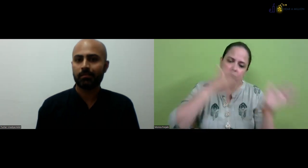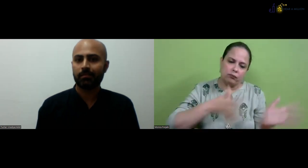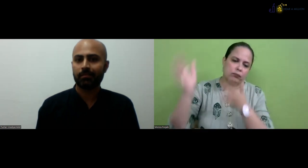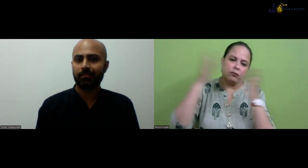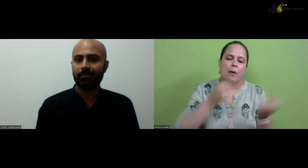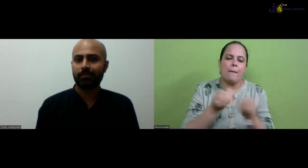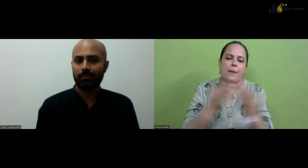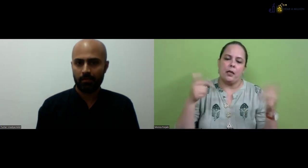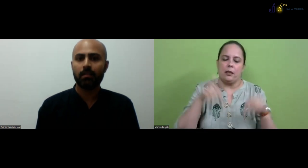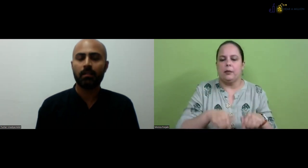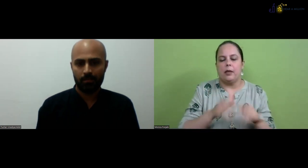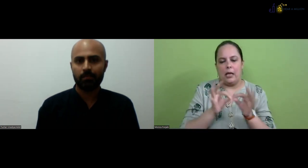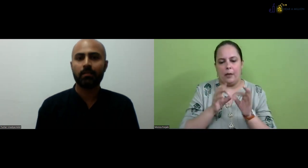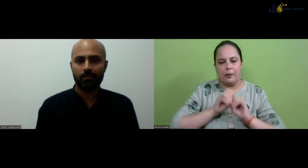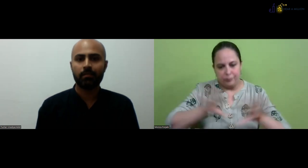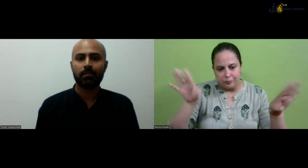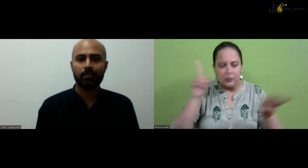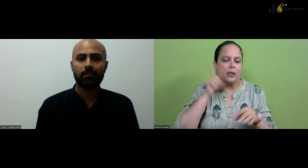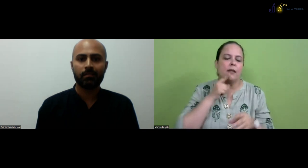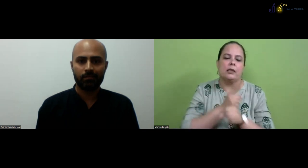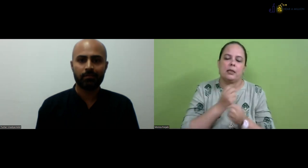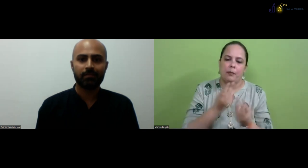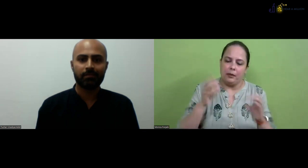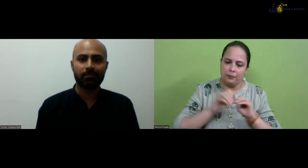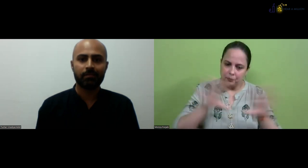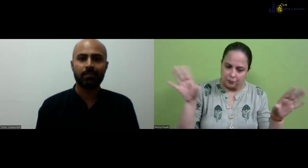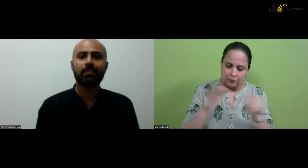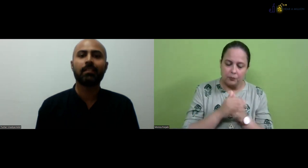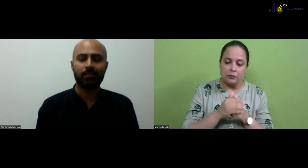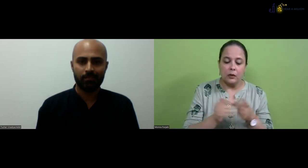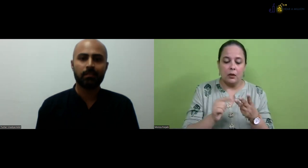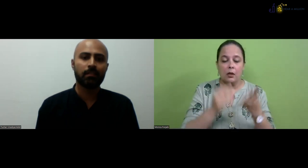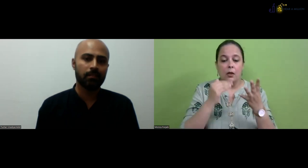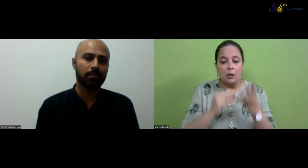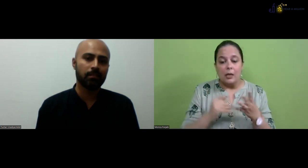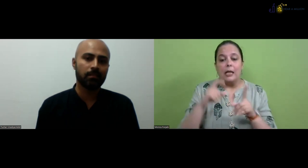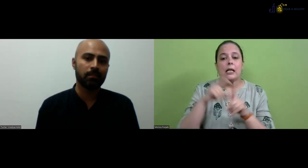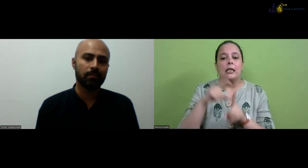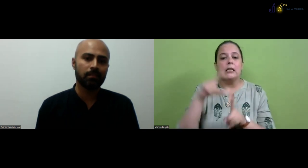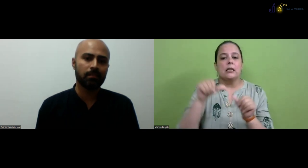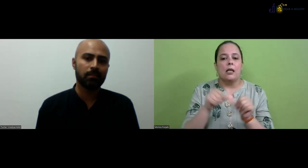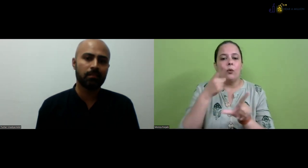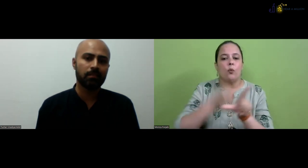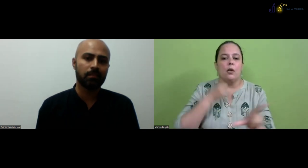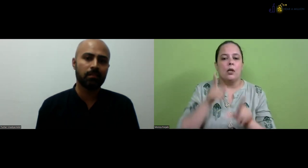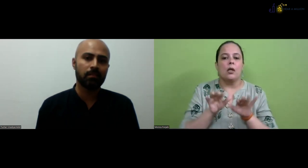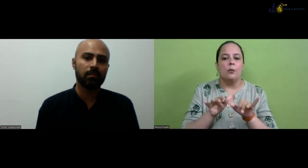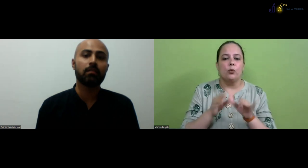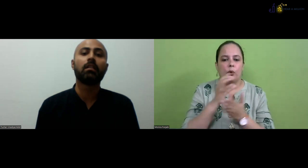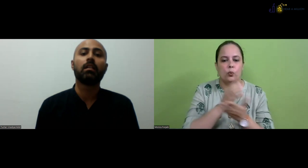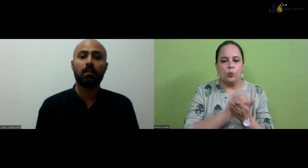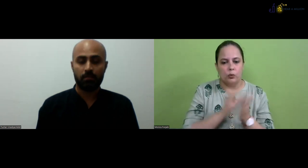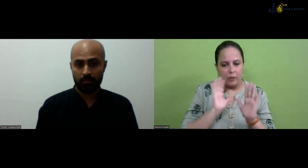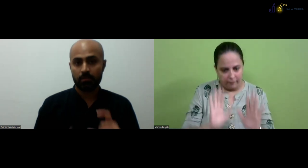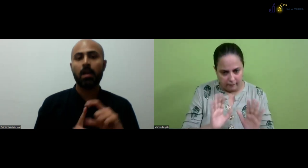A level, B level, C level, C level. And also the hearing people likewise. But now we have a diploma course and now the deaf people are also learning.